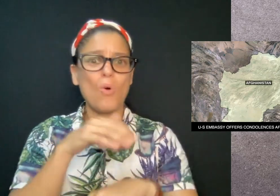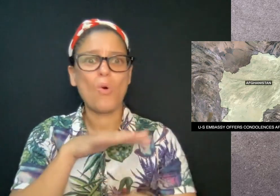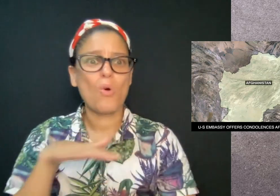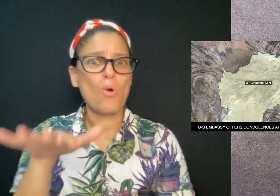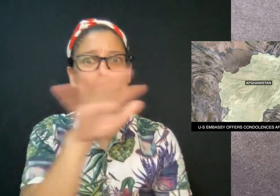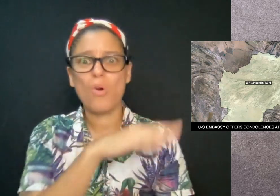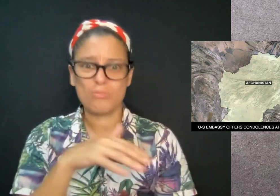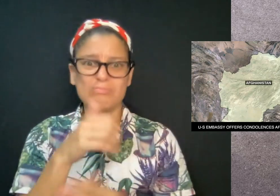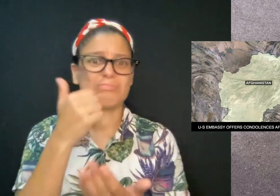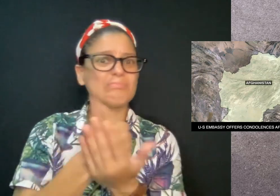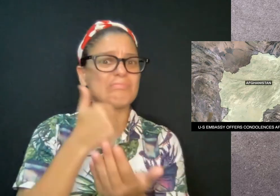of the morning.